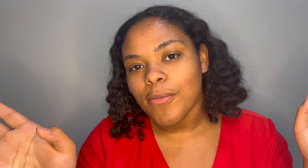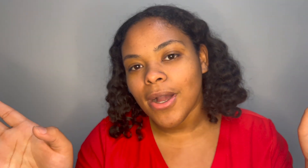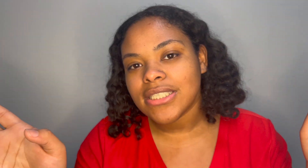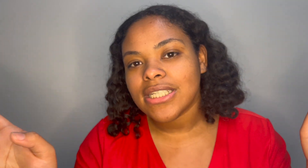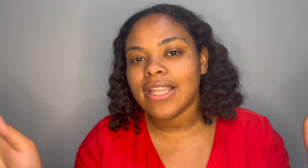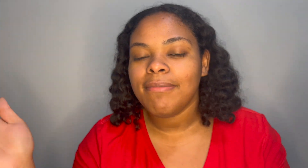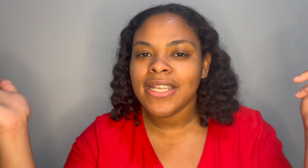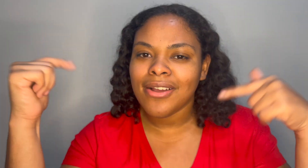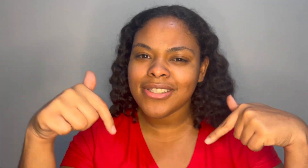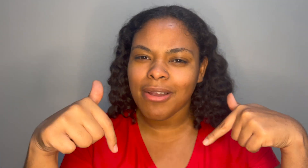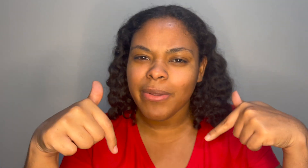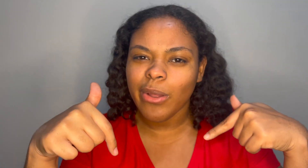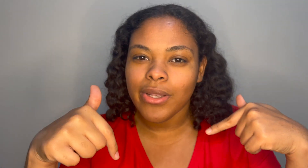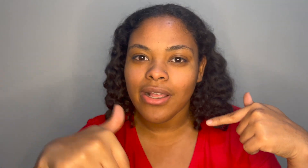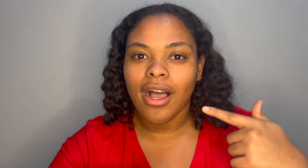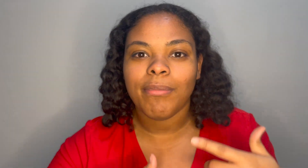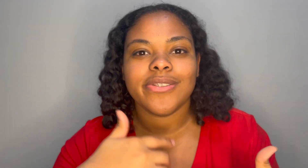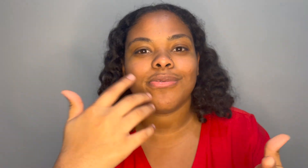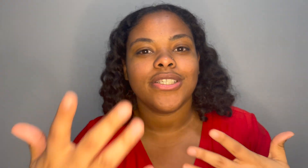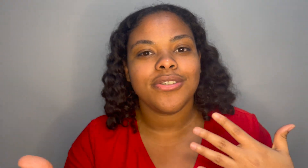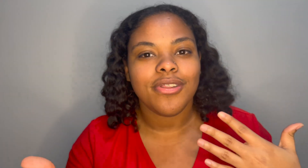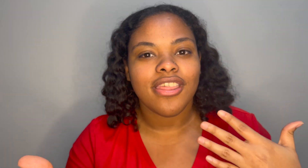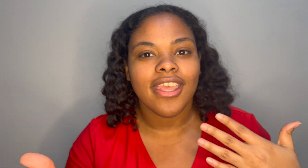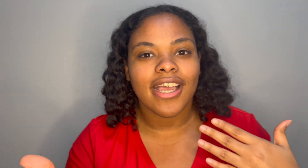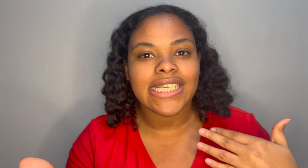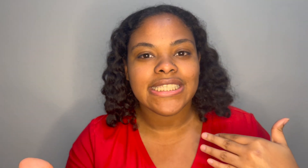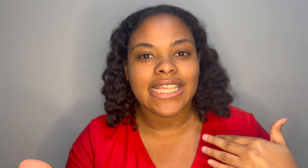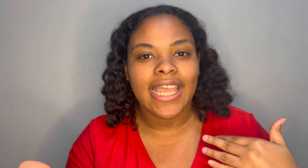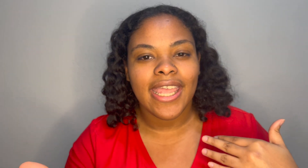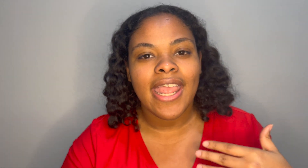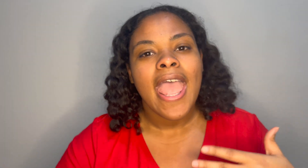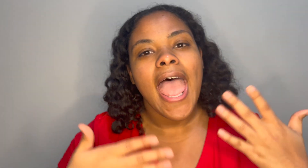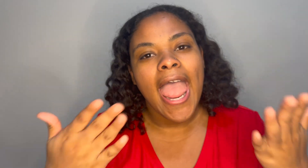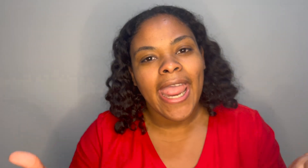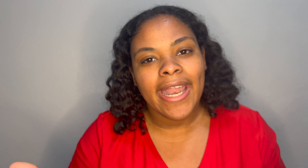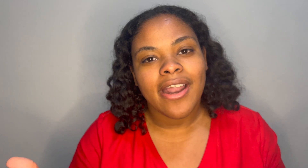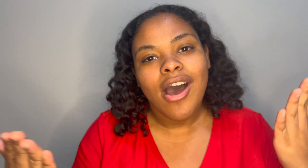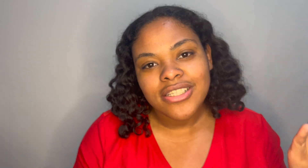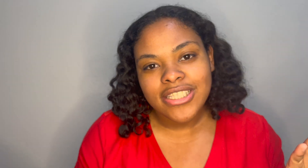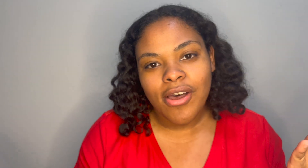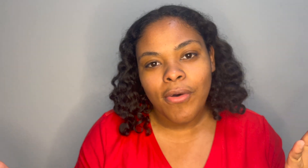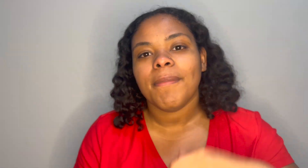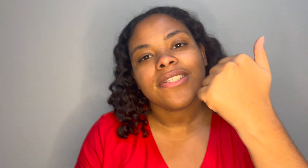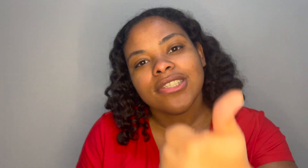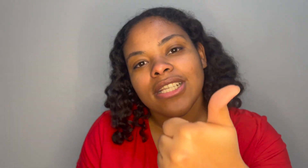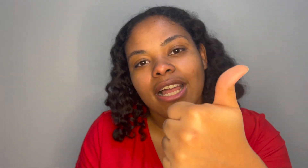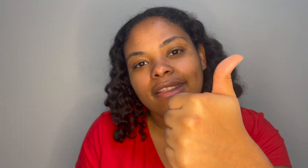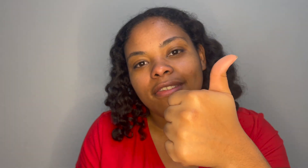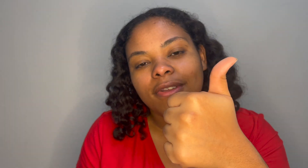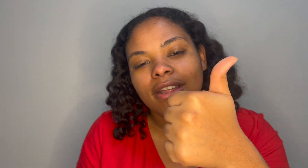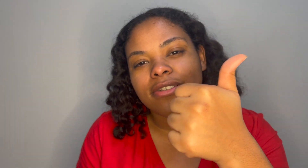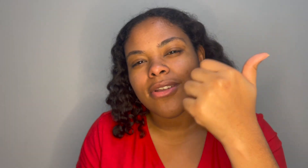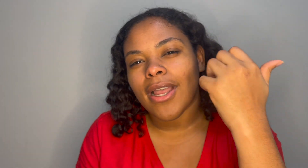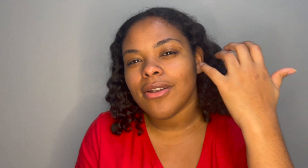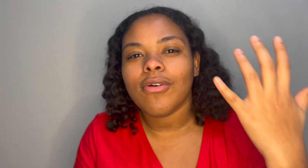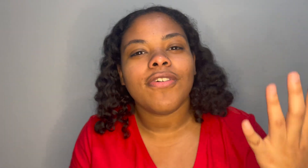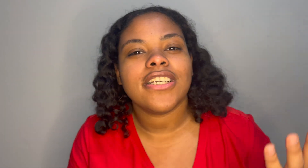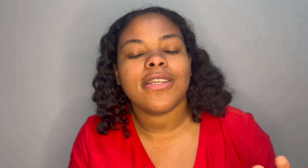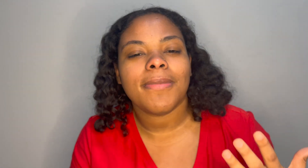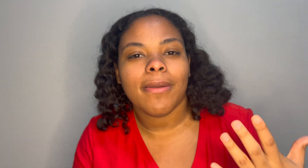watching let me know down below in the comments what you think i said and also make sure to like this video so i know if i should make